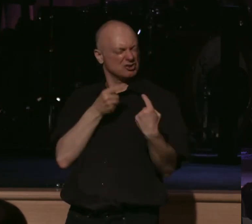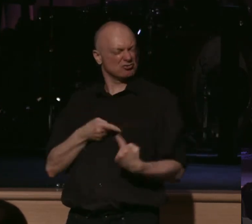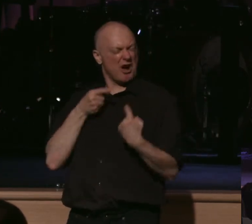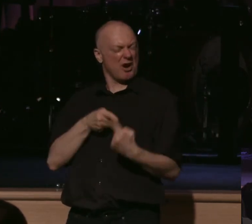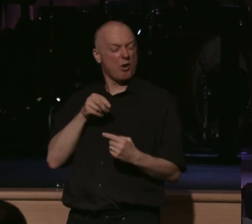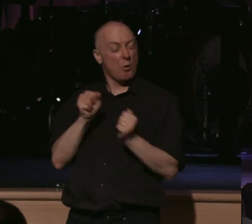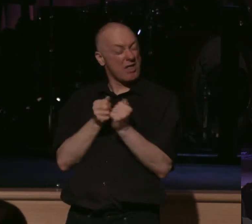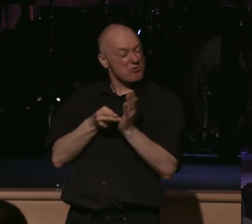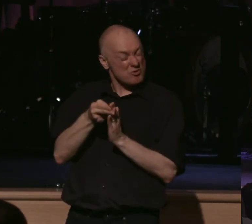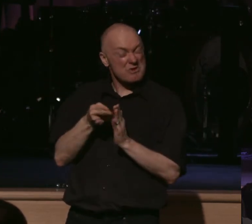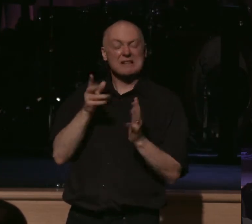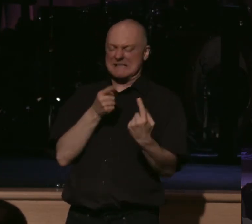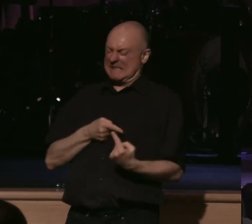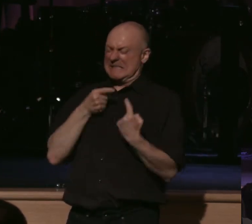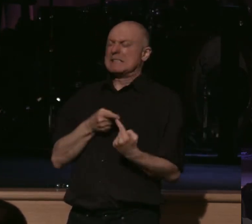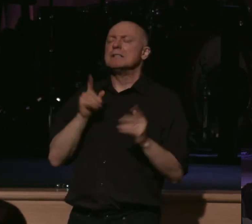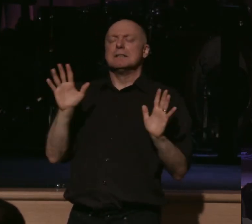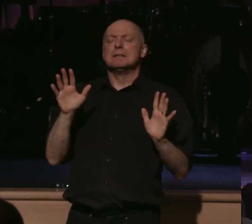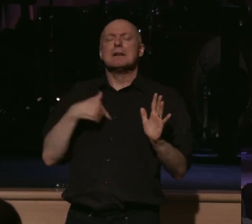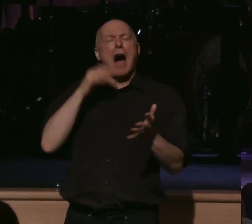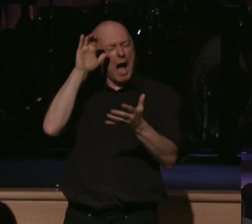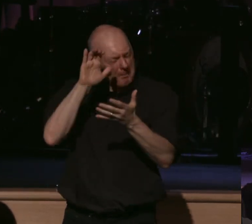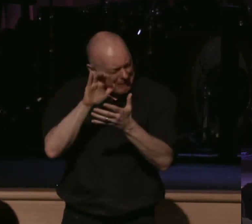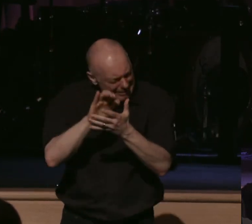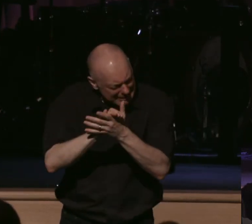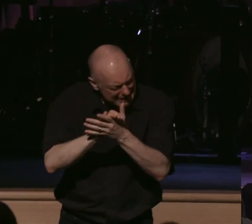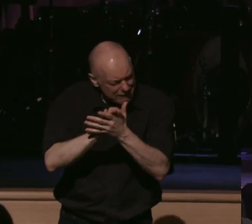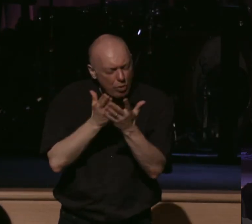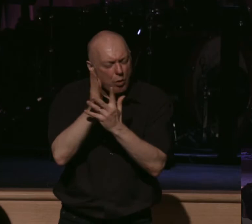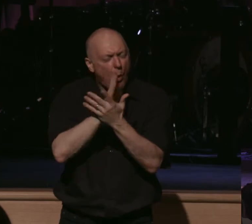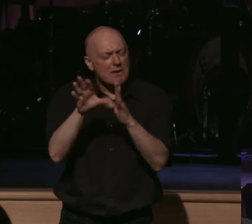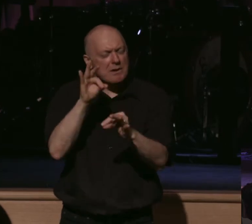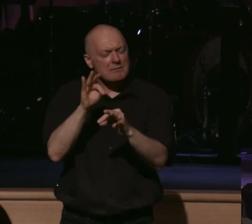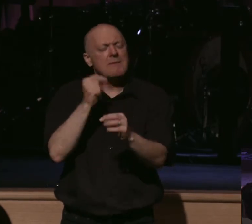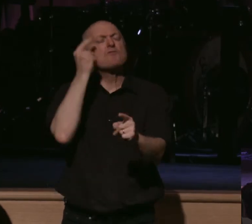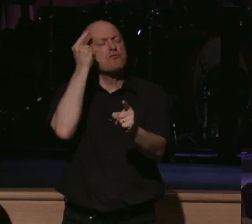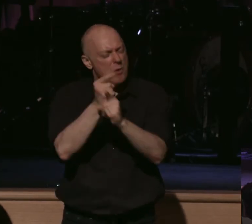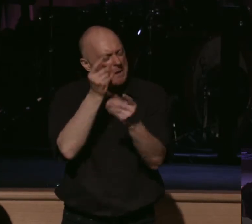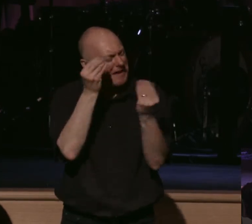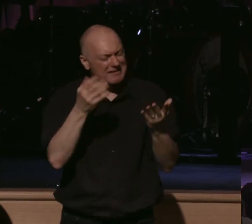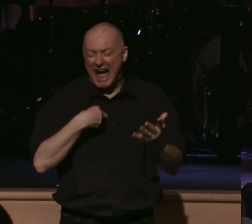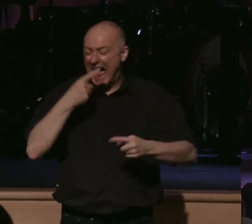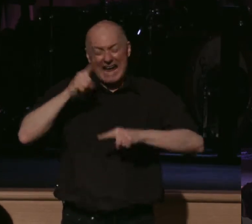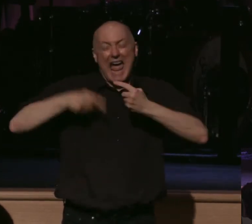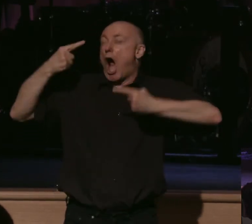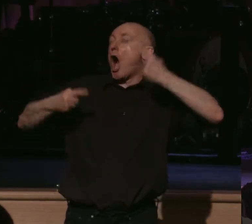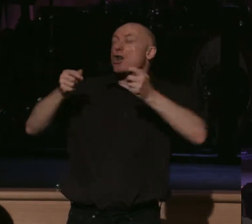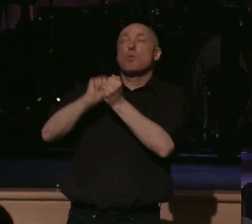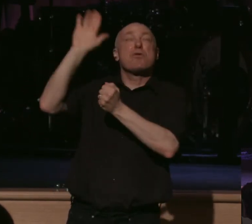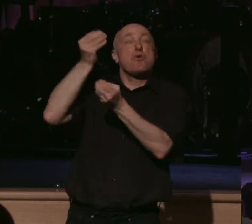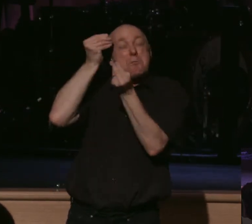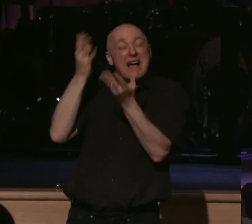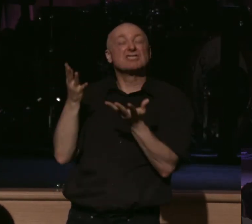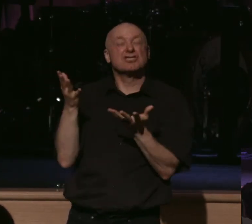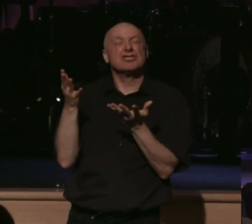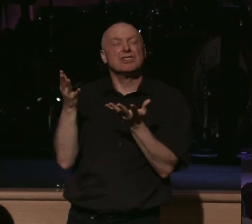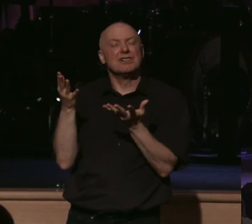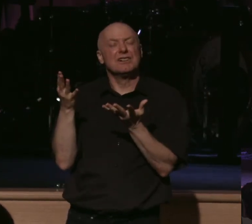Lord, in the truths that you present. And yet, believe in my heart, Lord, by the Spirit of God, it's right. I cannot argue with what you say. And I know that is the